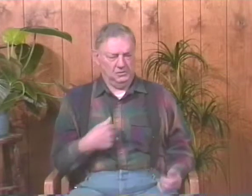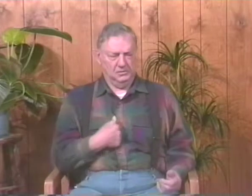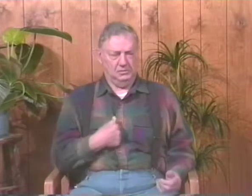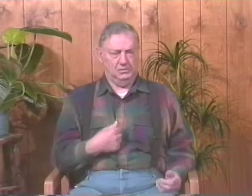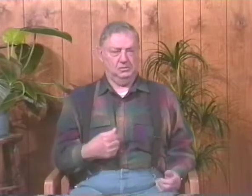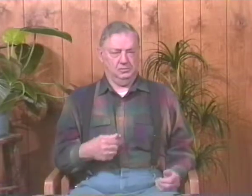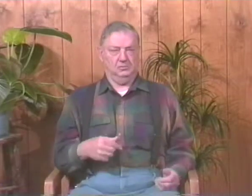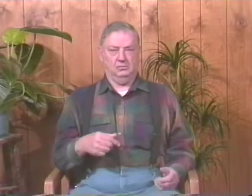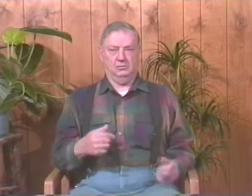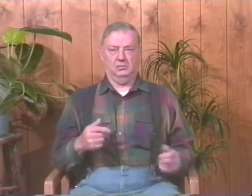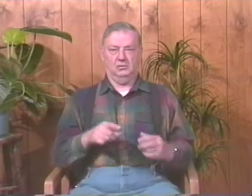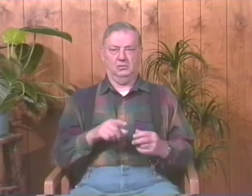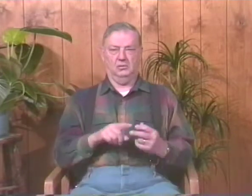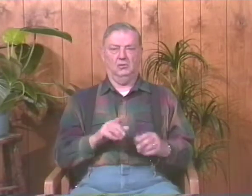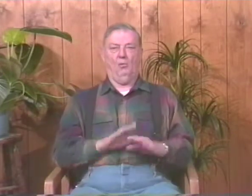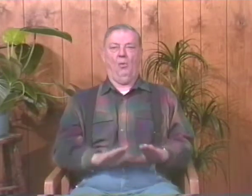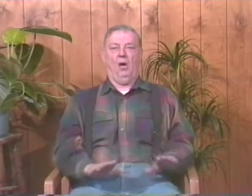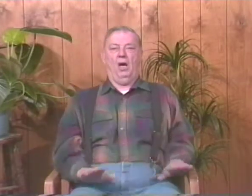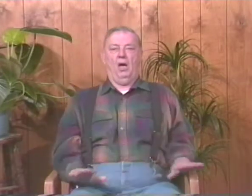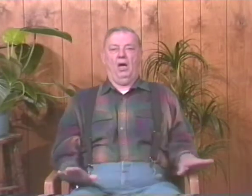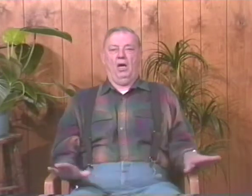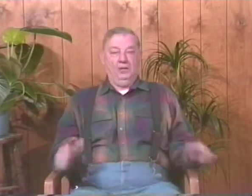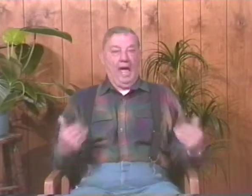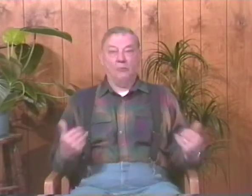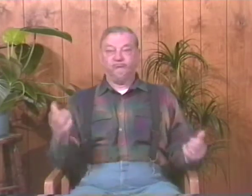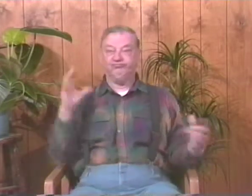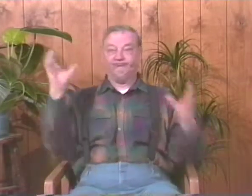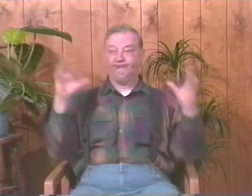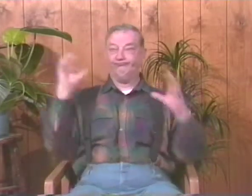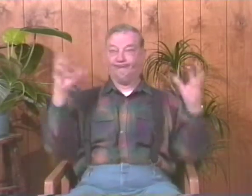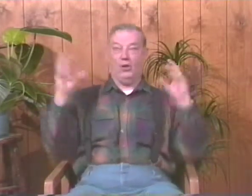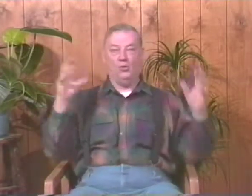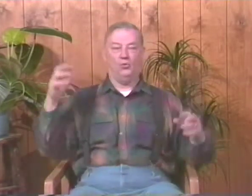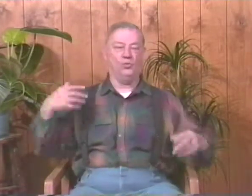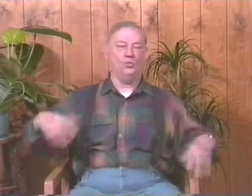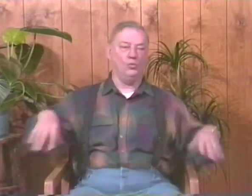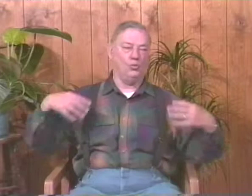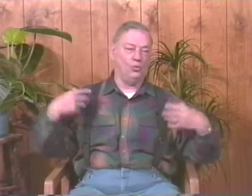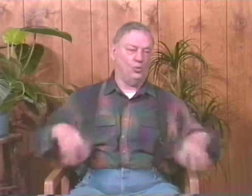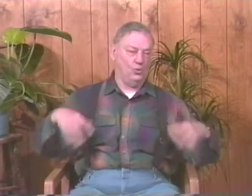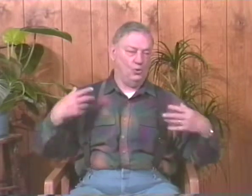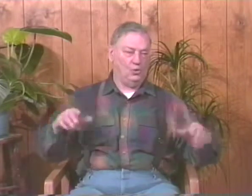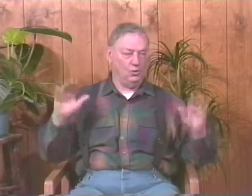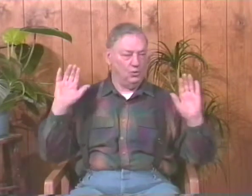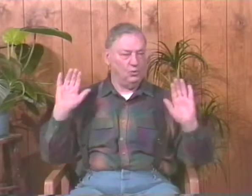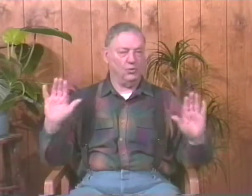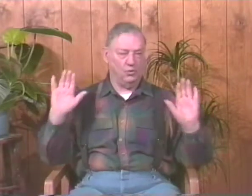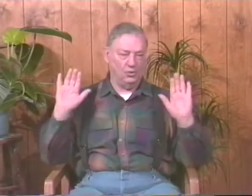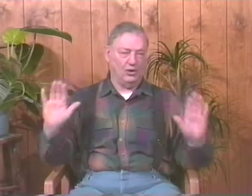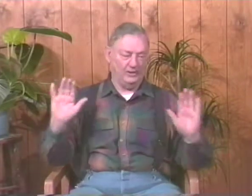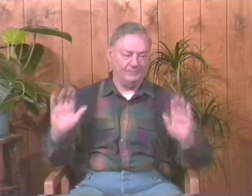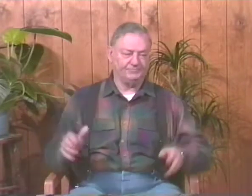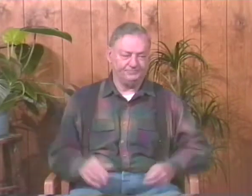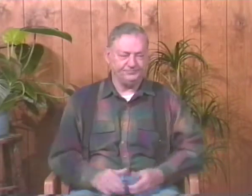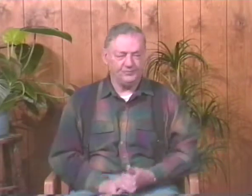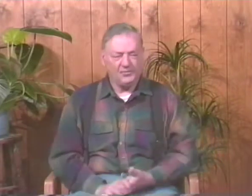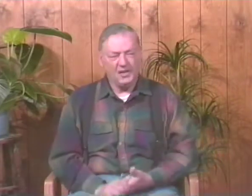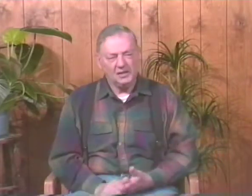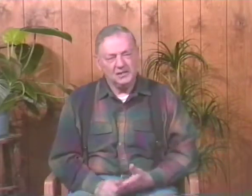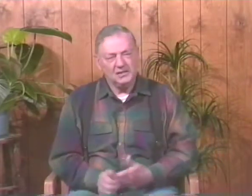now here I was in a very quiet all my life until that point. And it was a wonderful experience